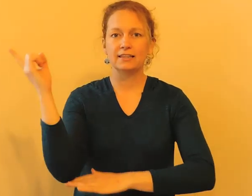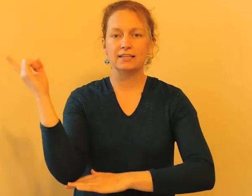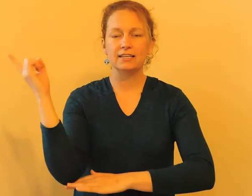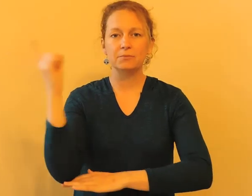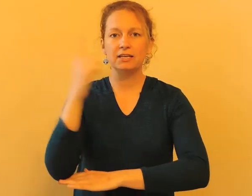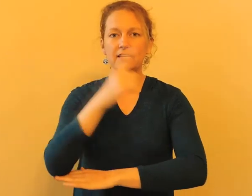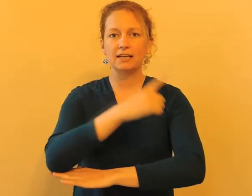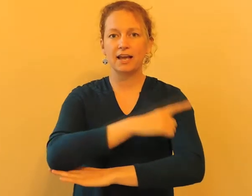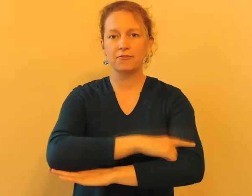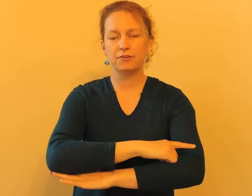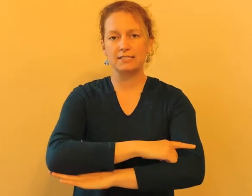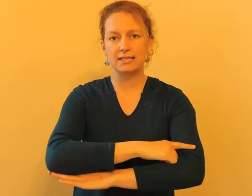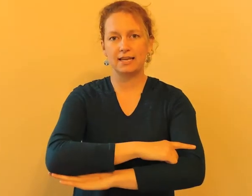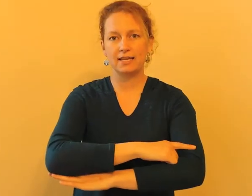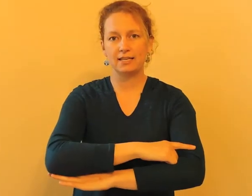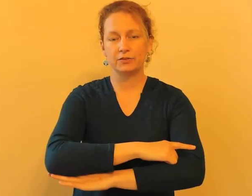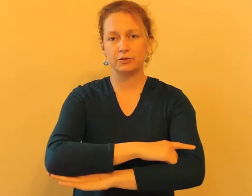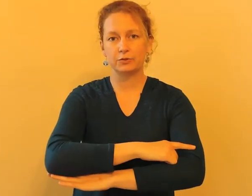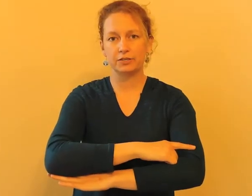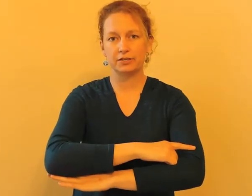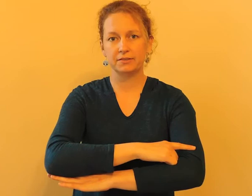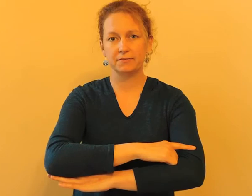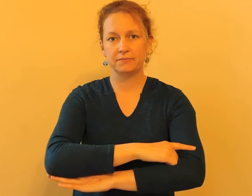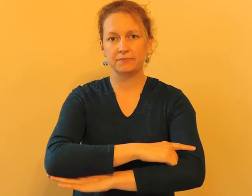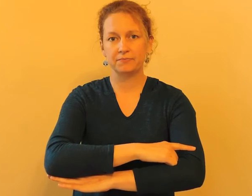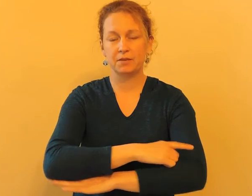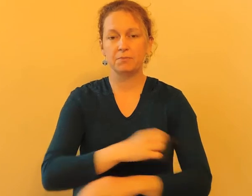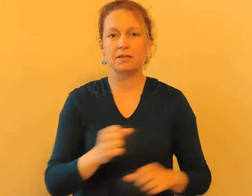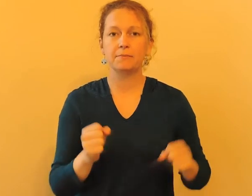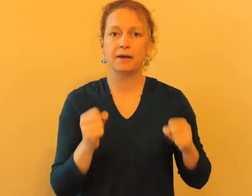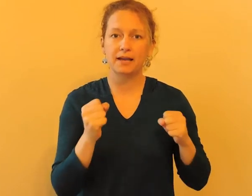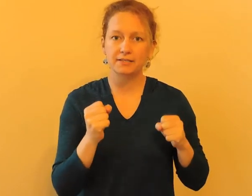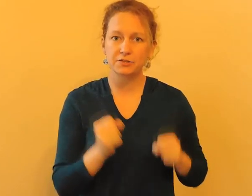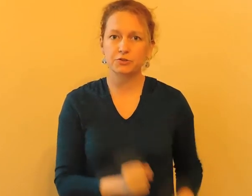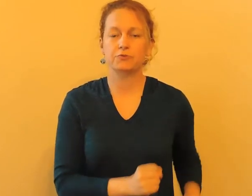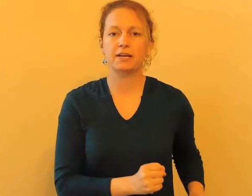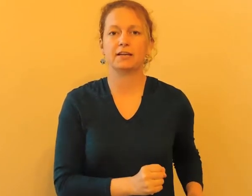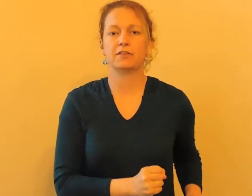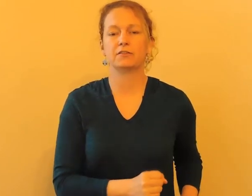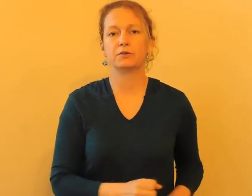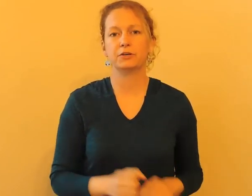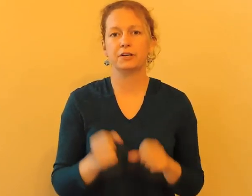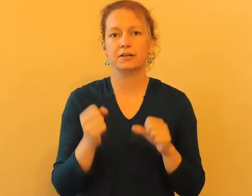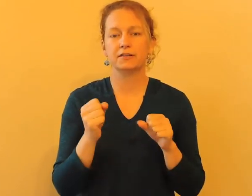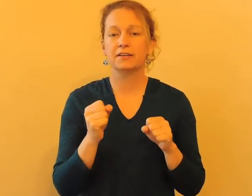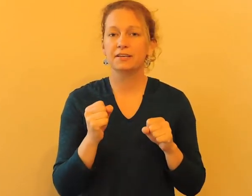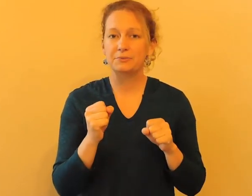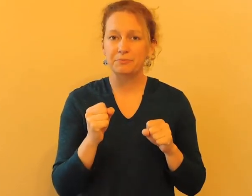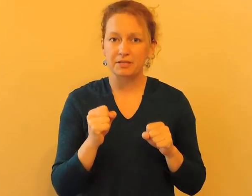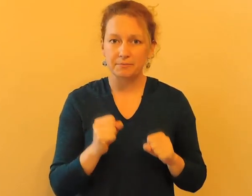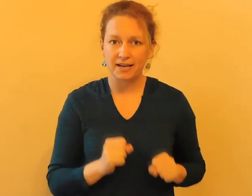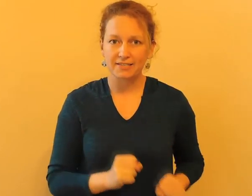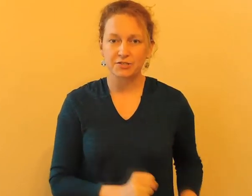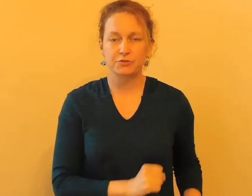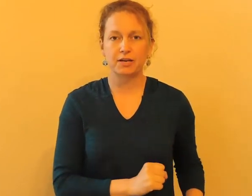lead me every day, Lord. Be my joy, Lord. Be my strength.